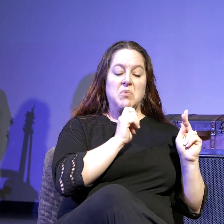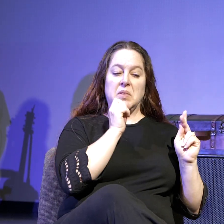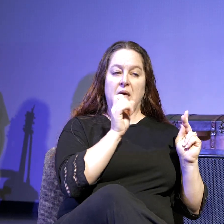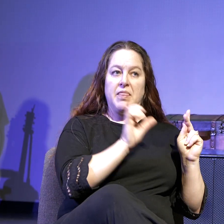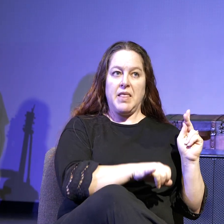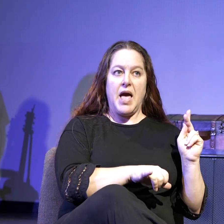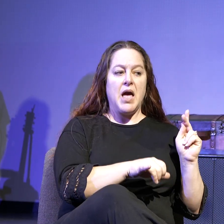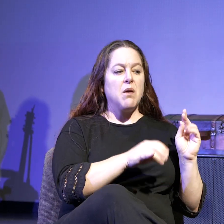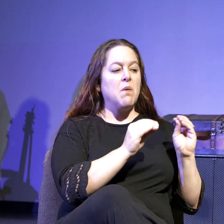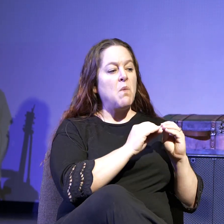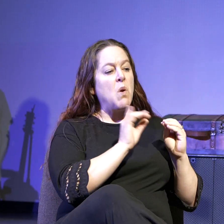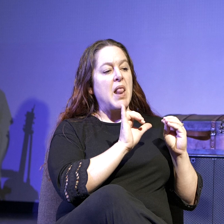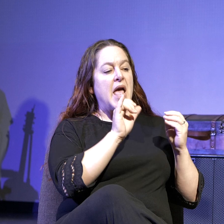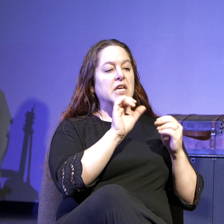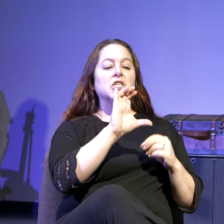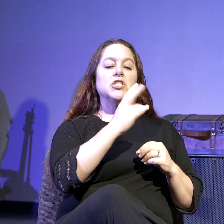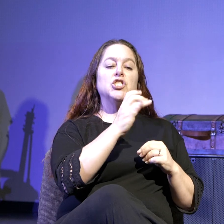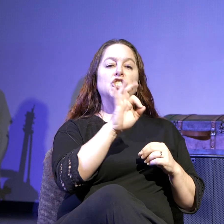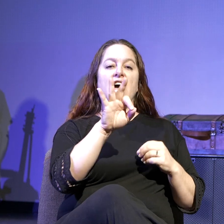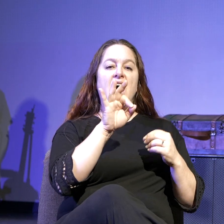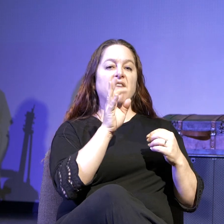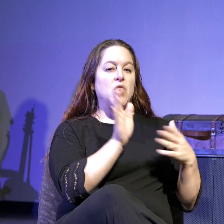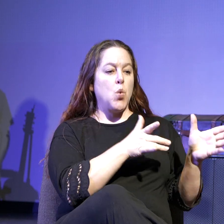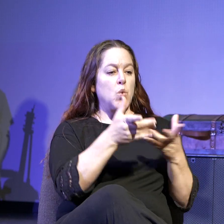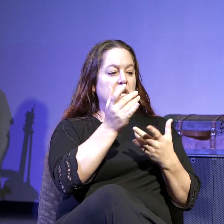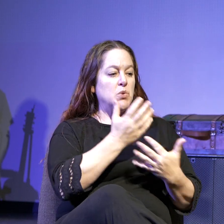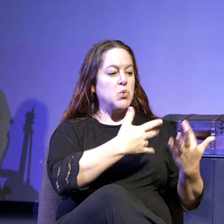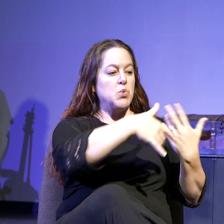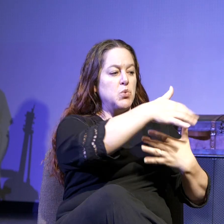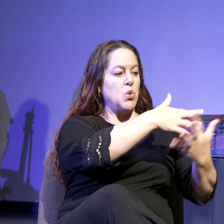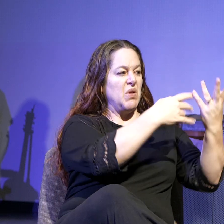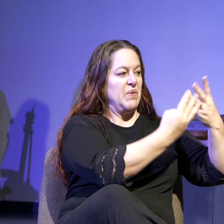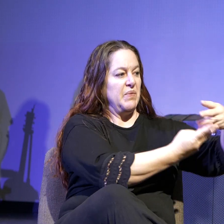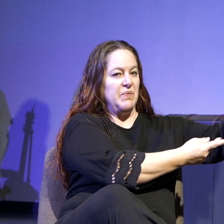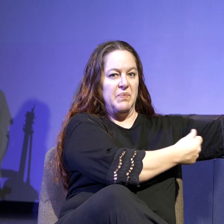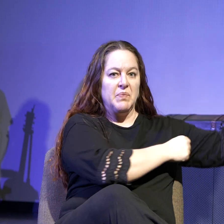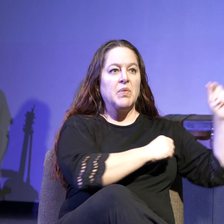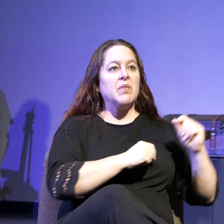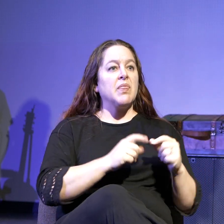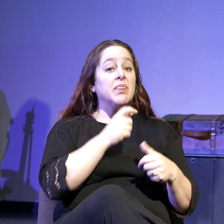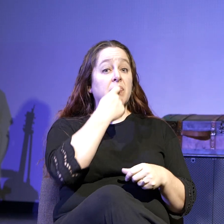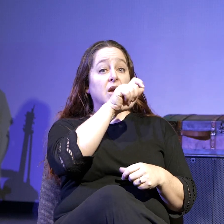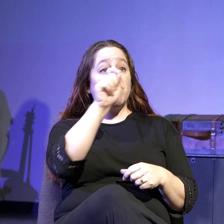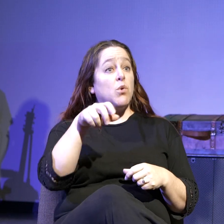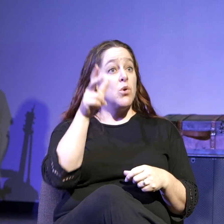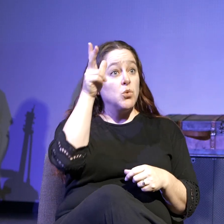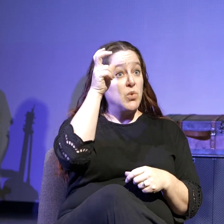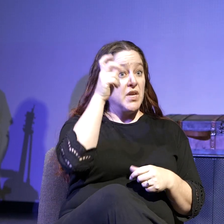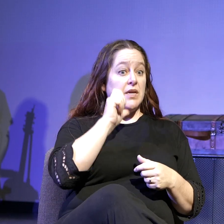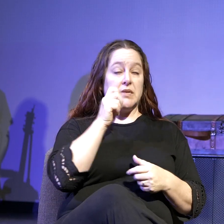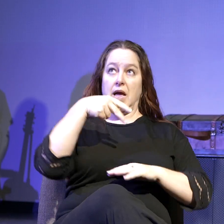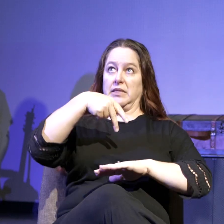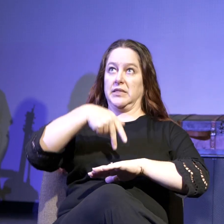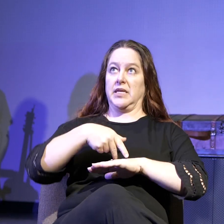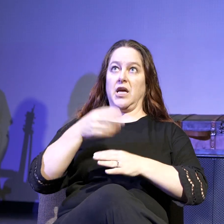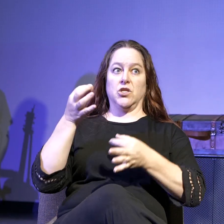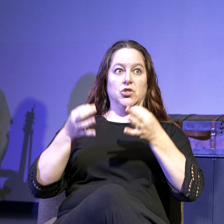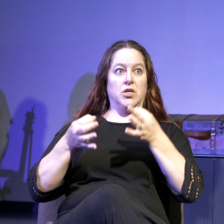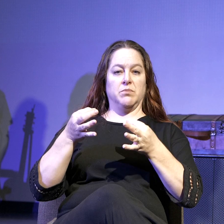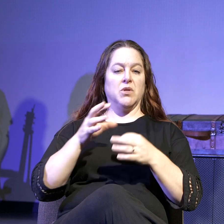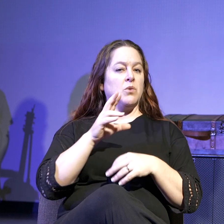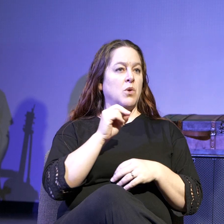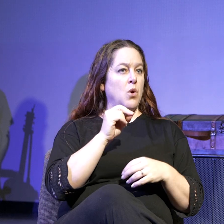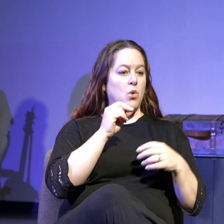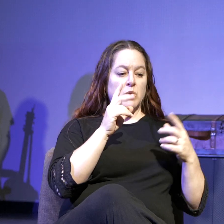like chaff that the wind drives away. Therefore, the wicked will not stand in the judgment, nor